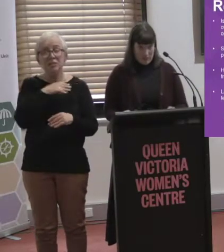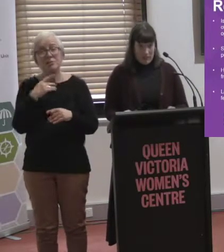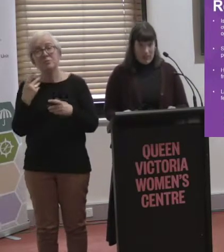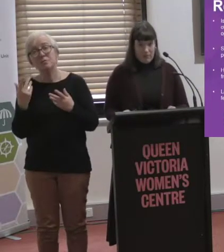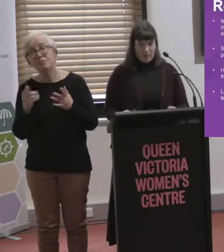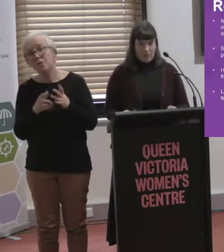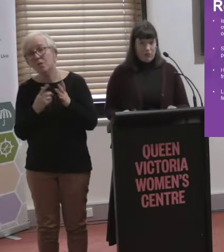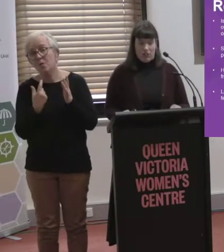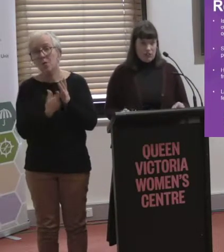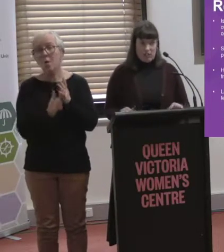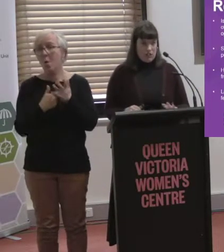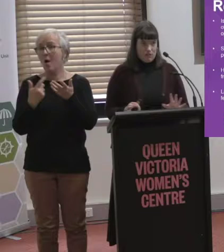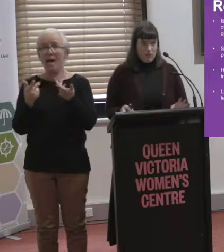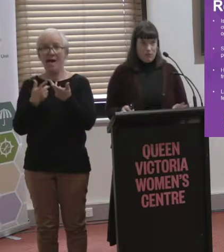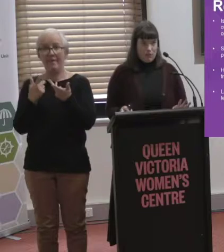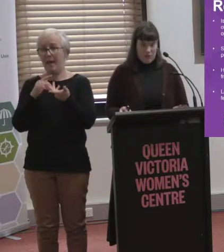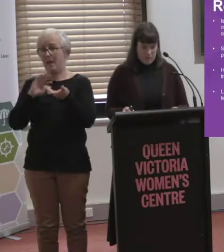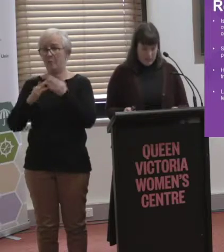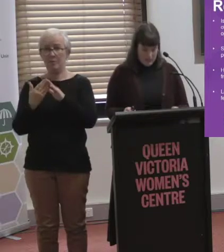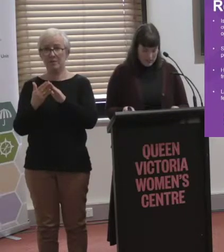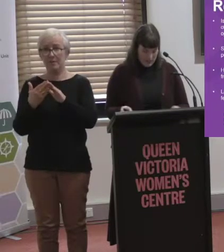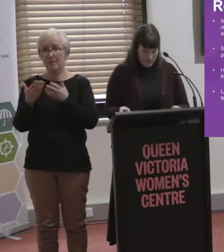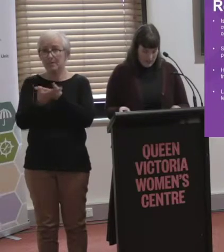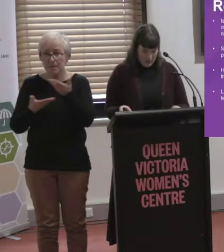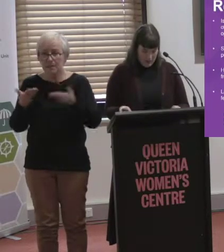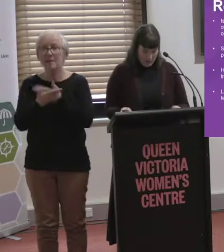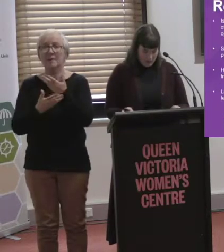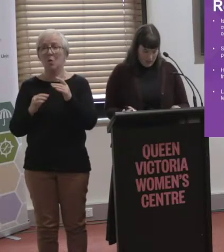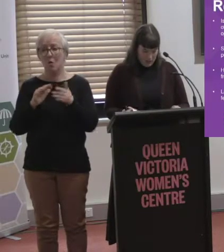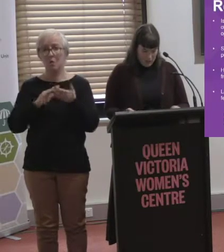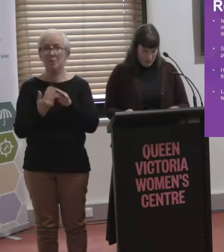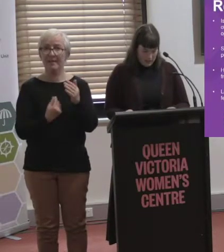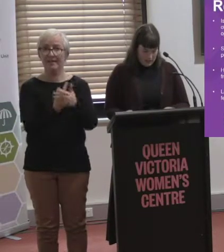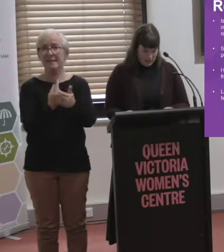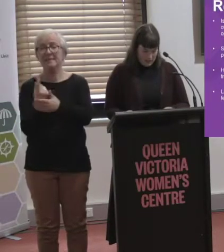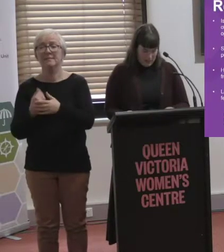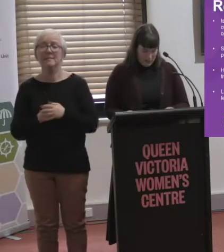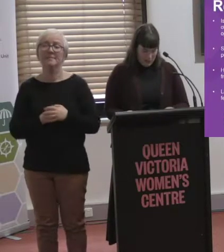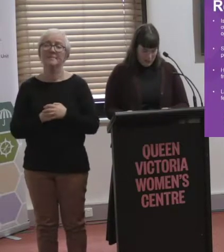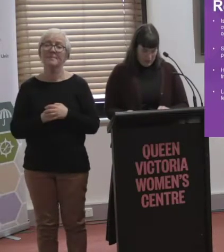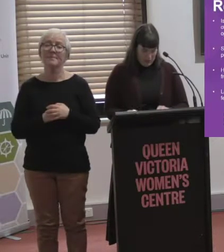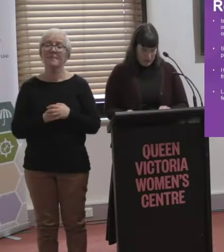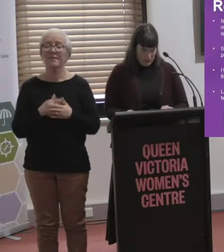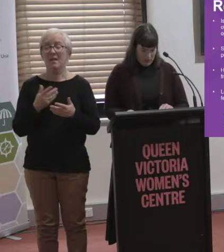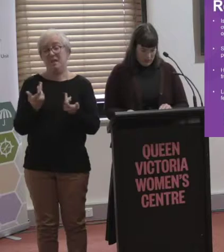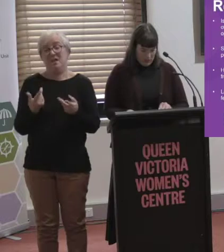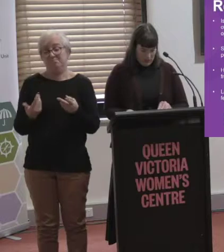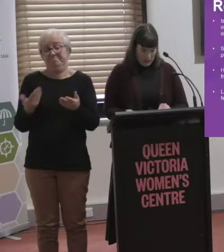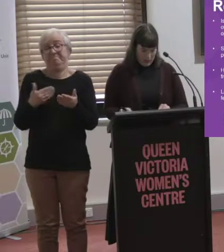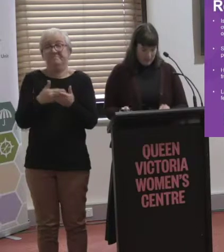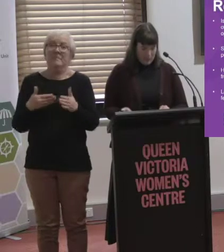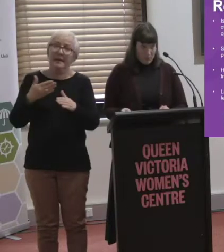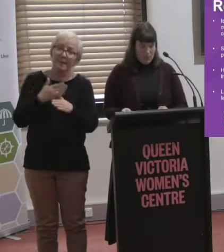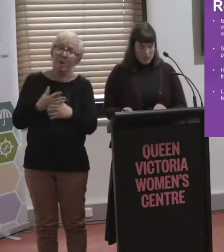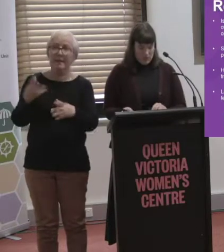community consultations, important community events, as well as, yep, employment I've got here as well and